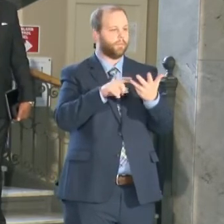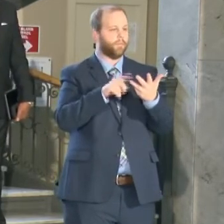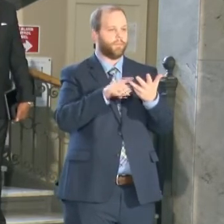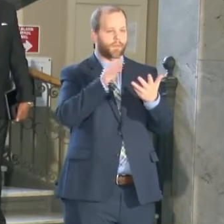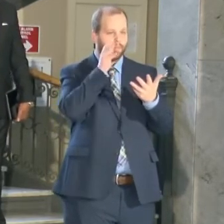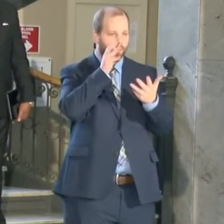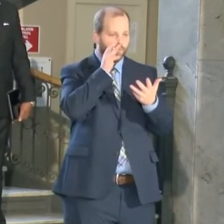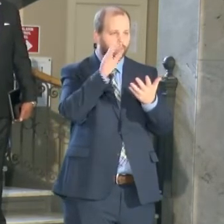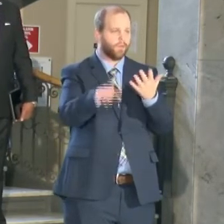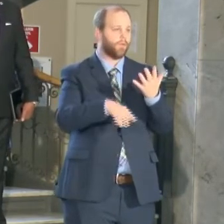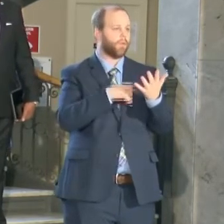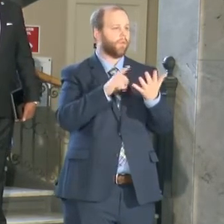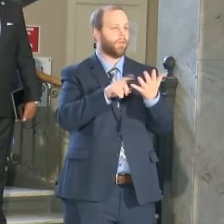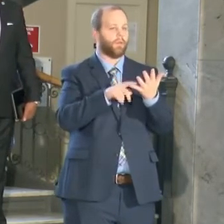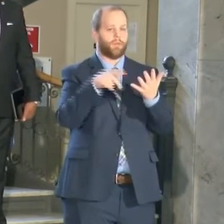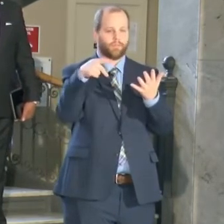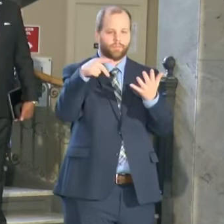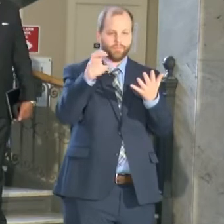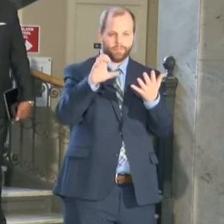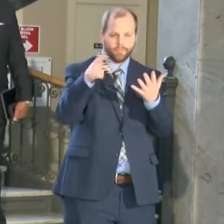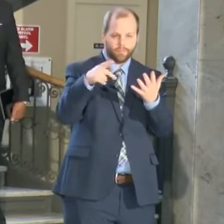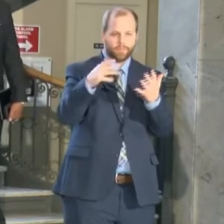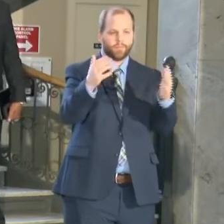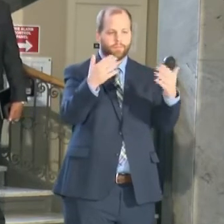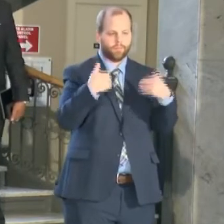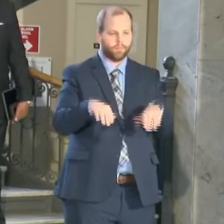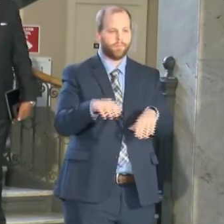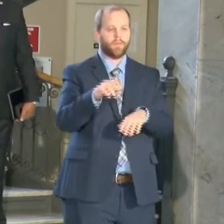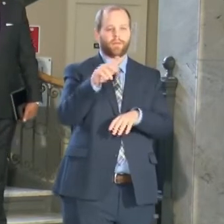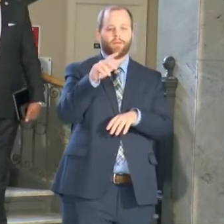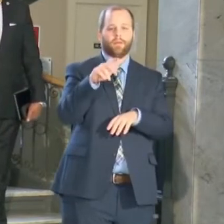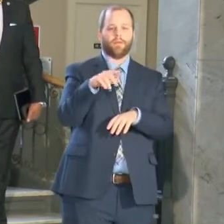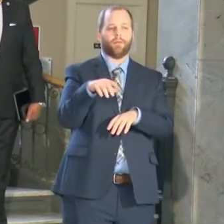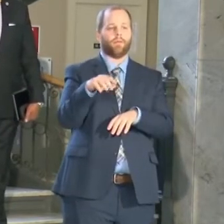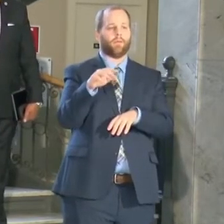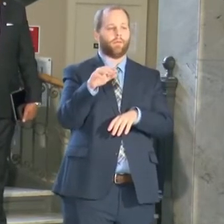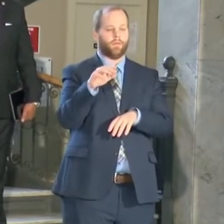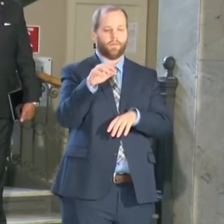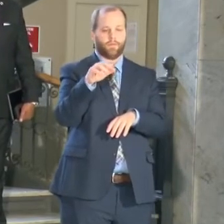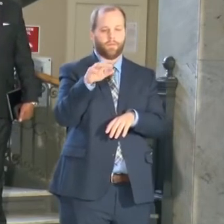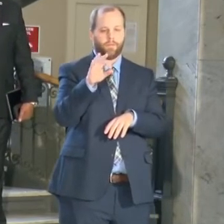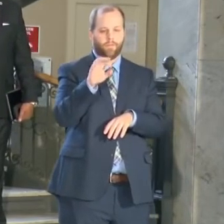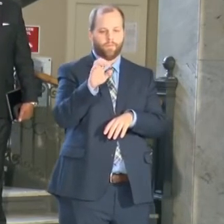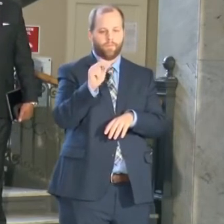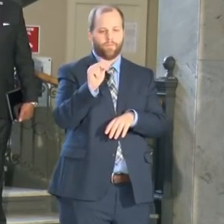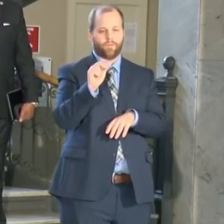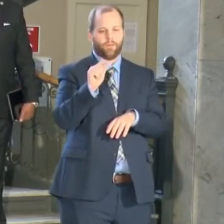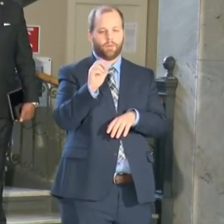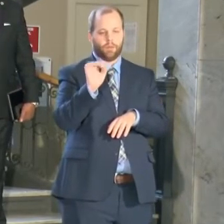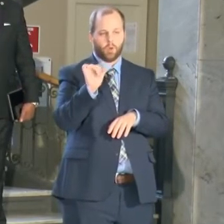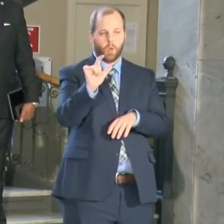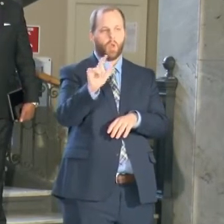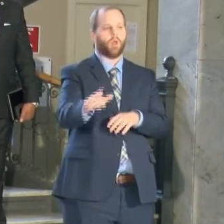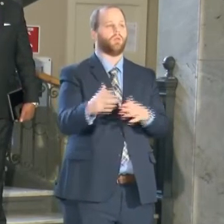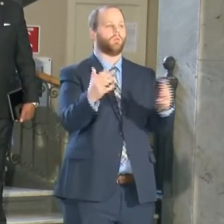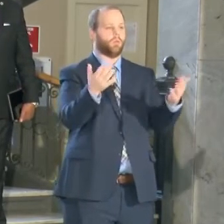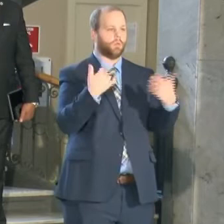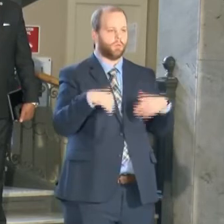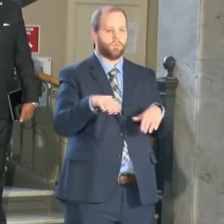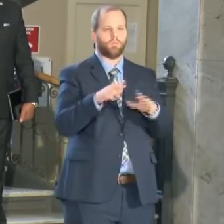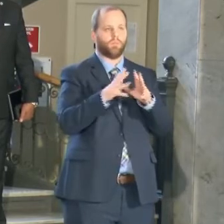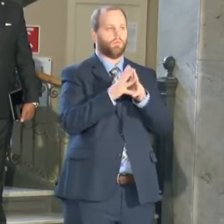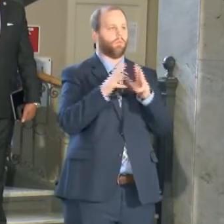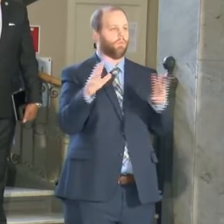fluid ounce of PCP, six grams of suspected fentanyl, 20 doses units of prescription medications